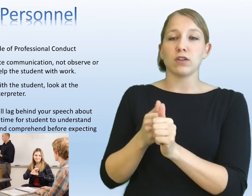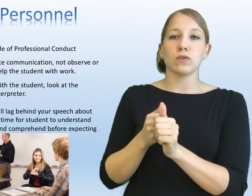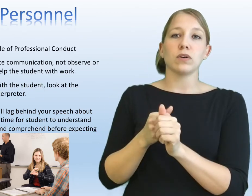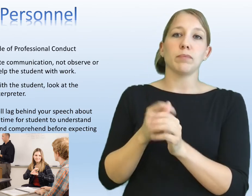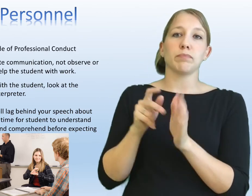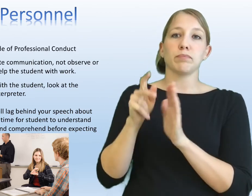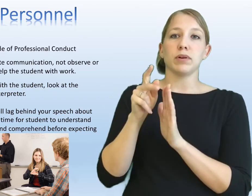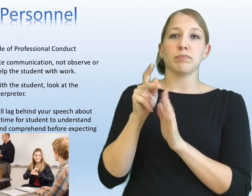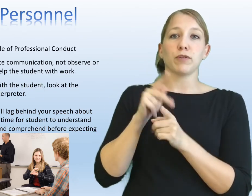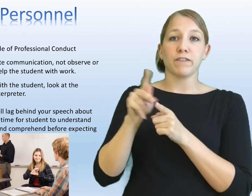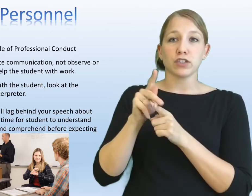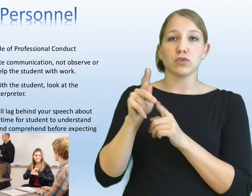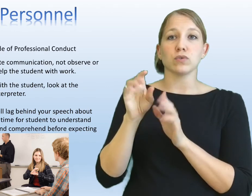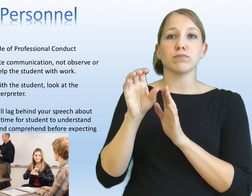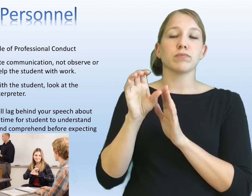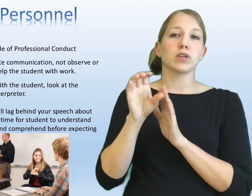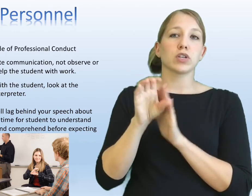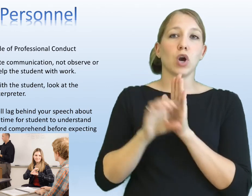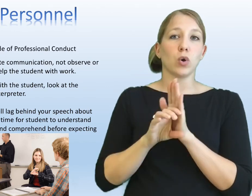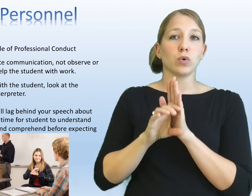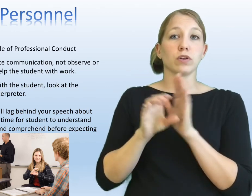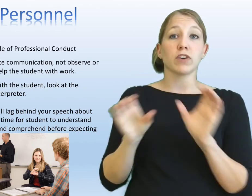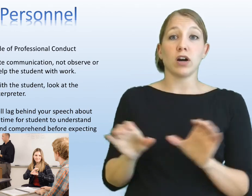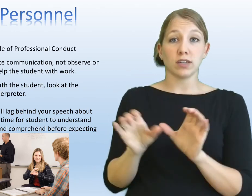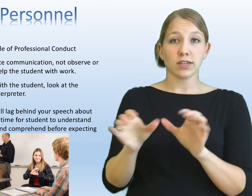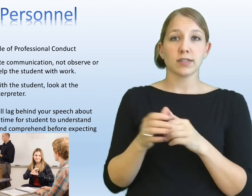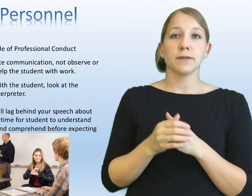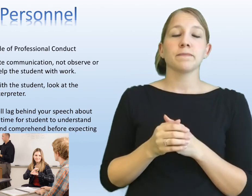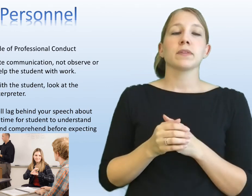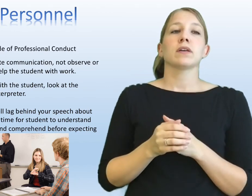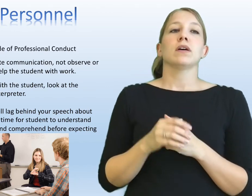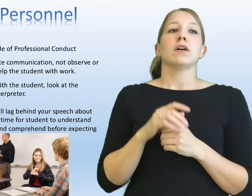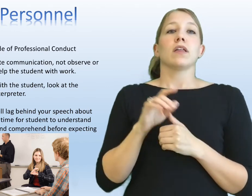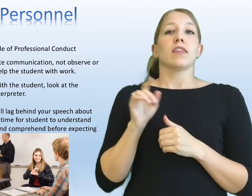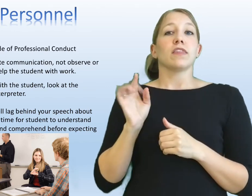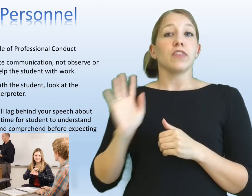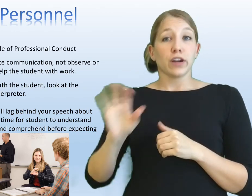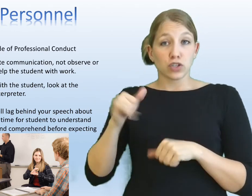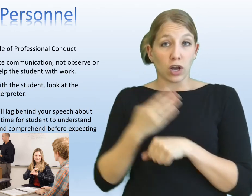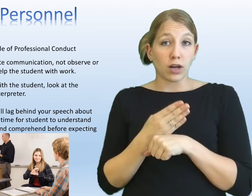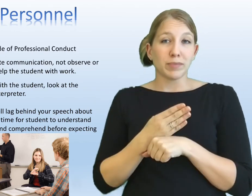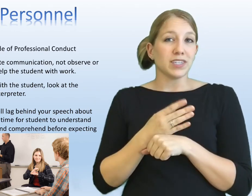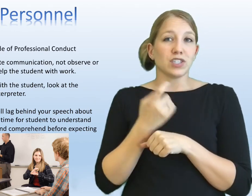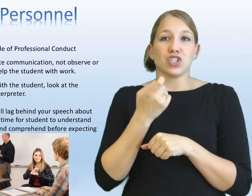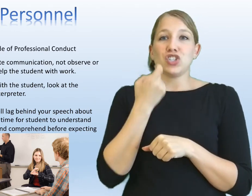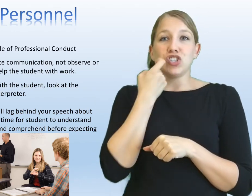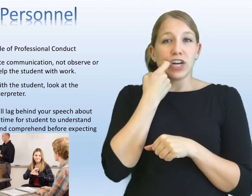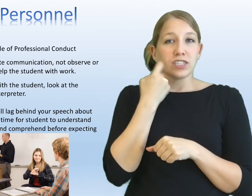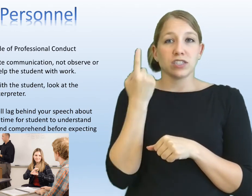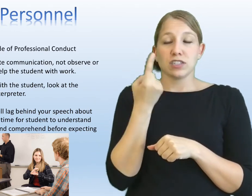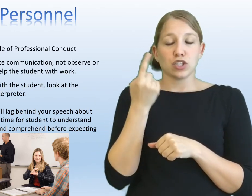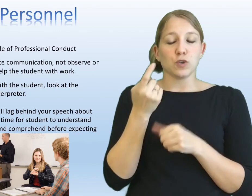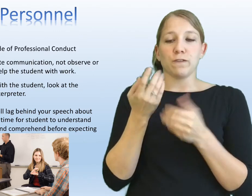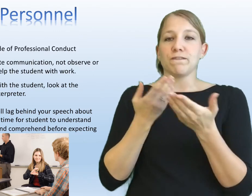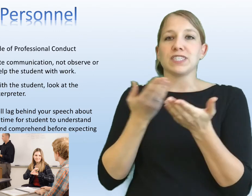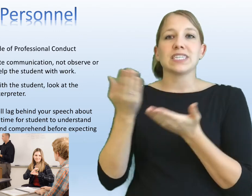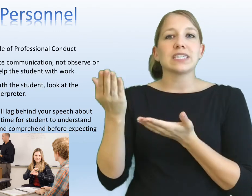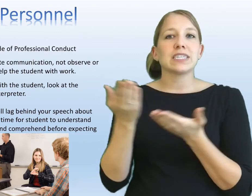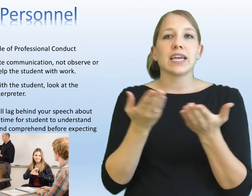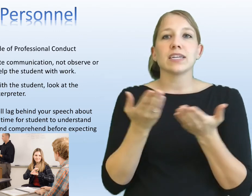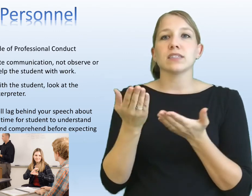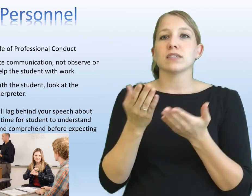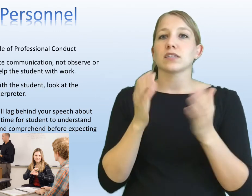have to follow a professional code of conduct. their job is just to